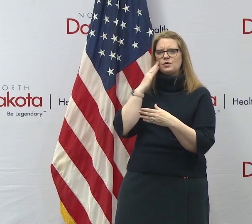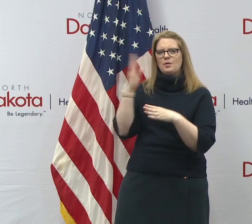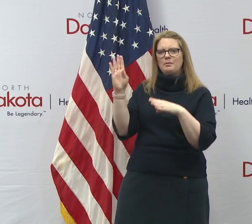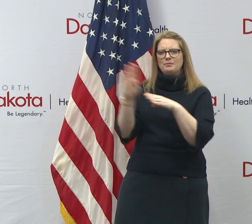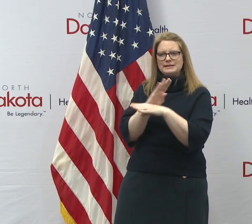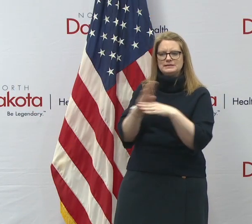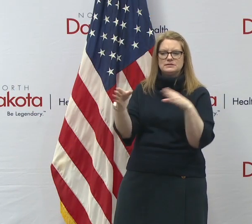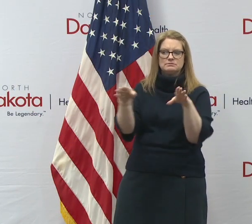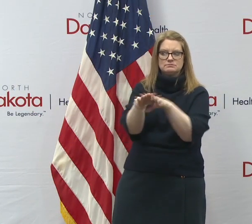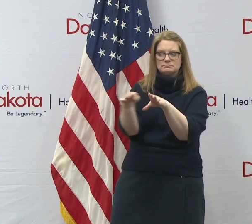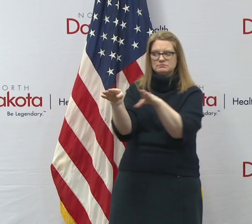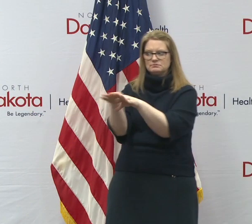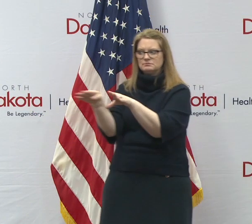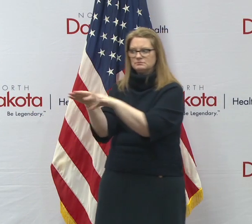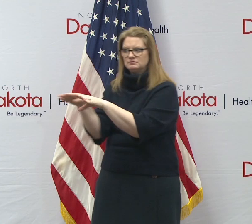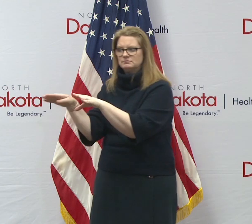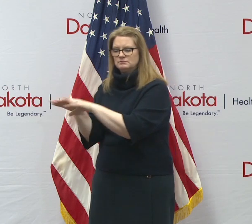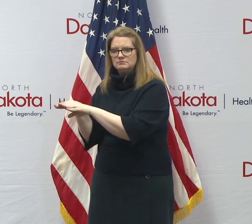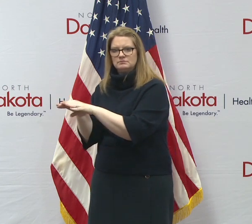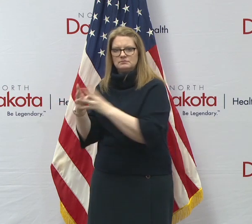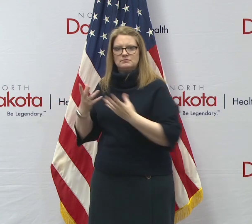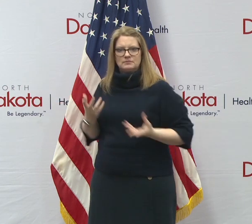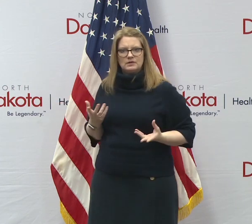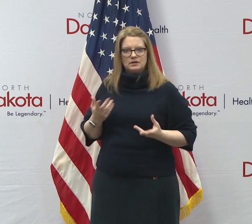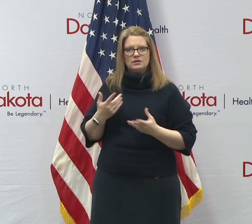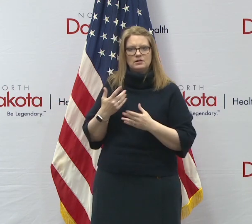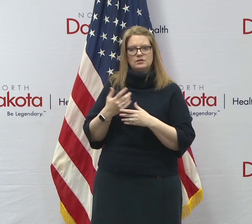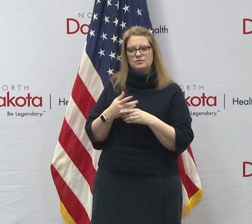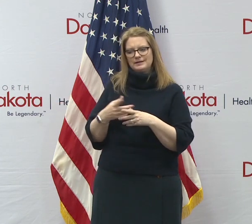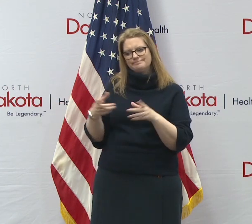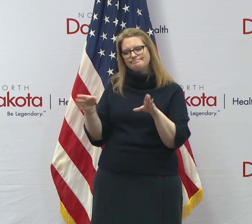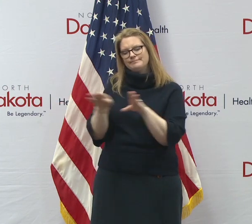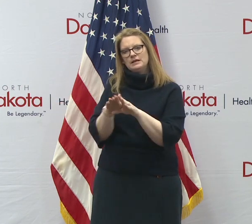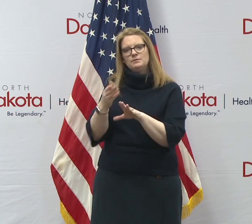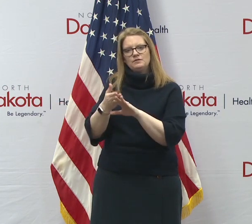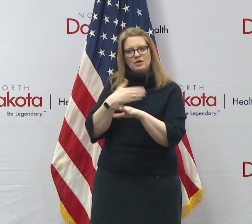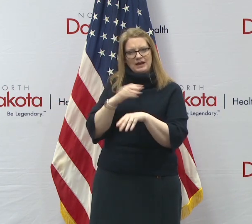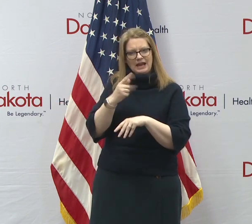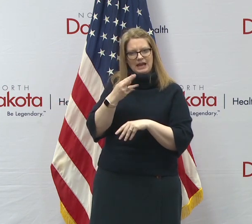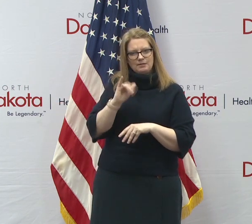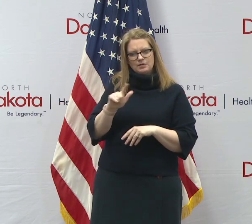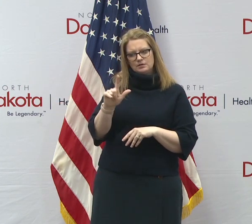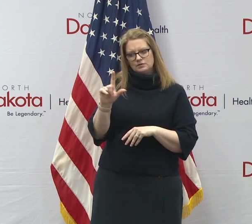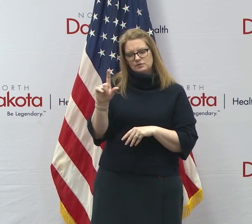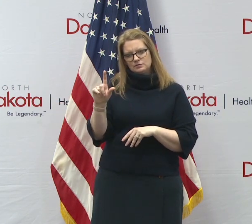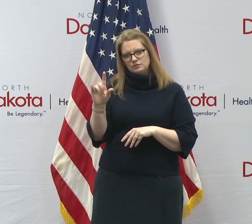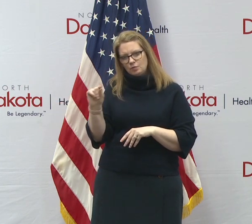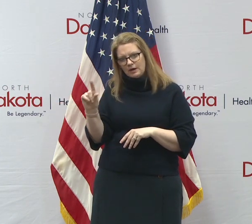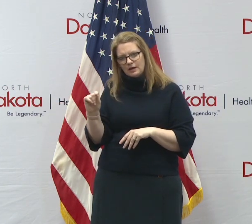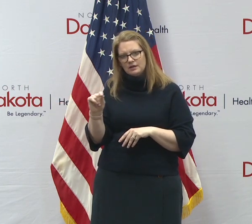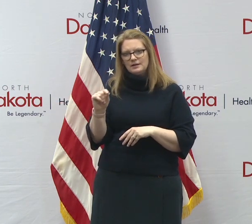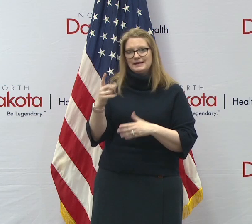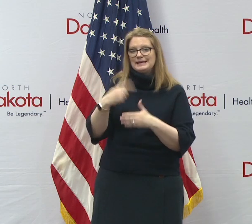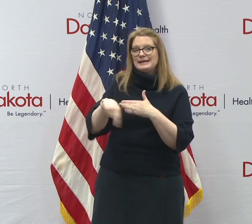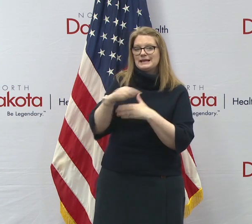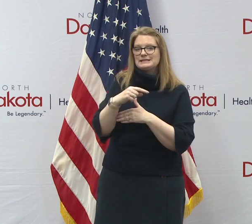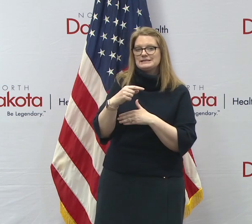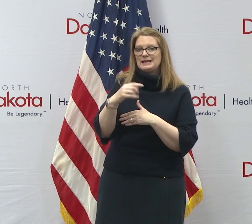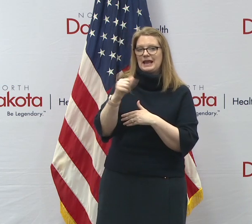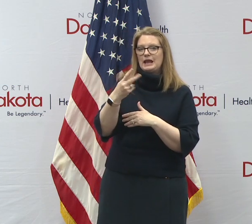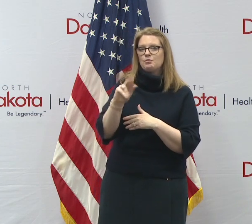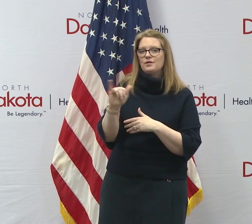closures, we extended those, uh, before to April 20th. Uh, we said that by next week, Wednesday, we'd provide an update by April